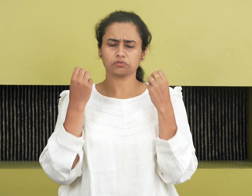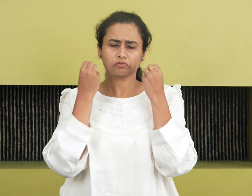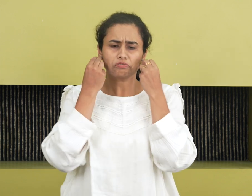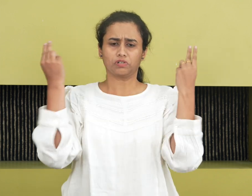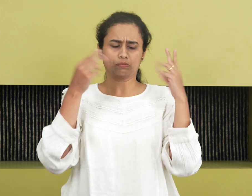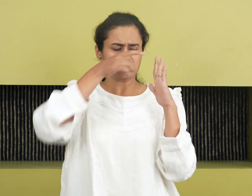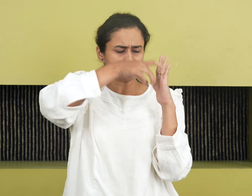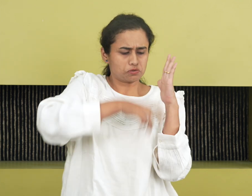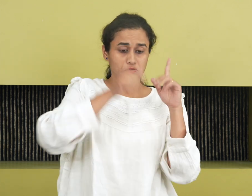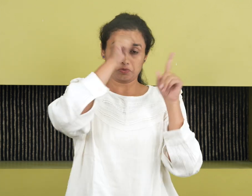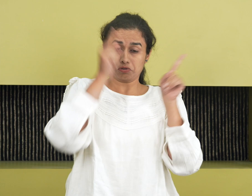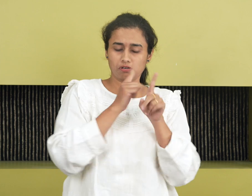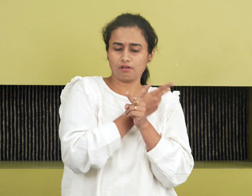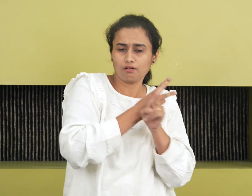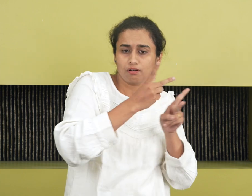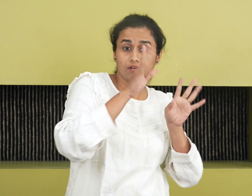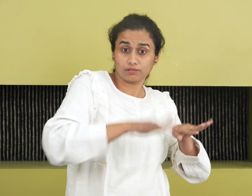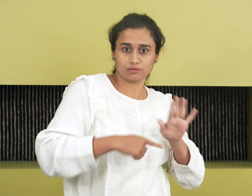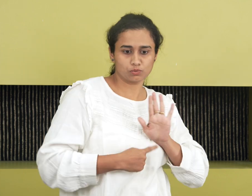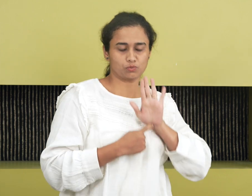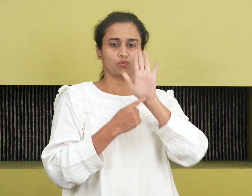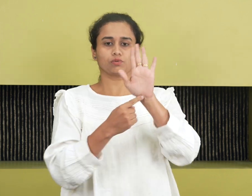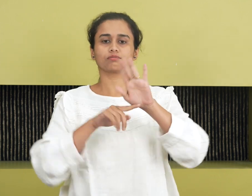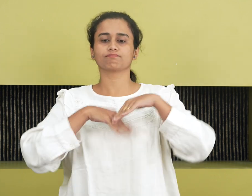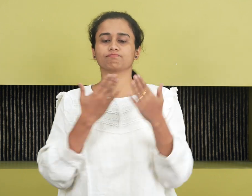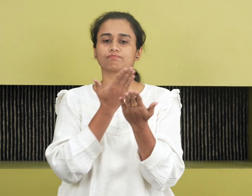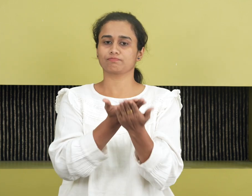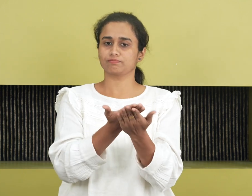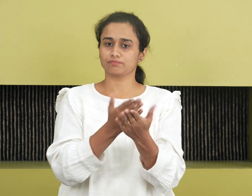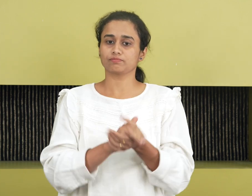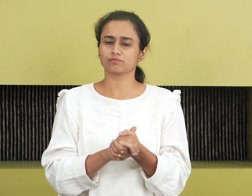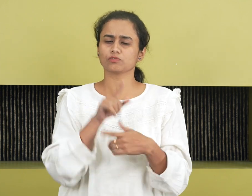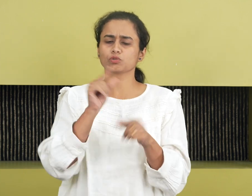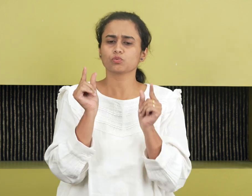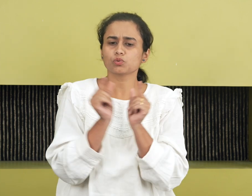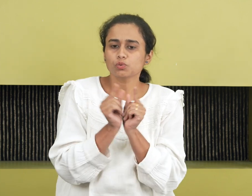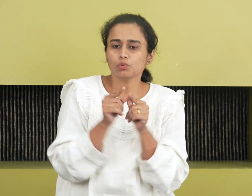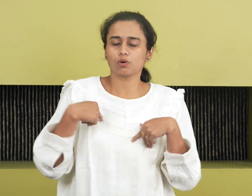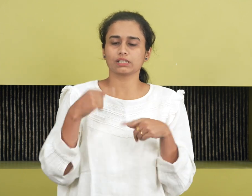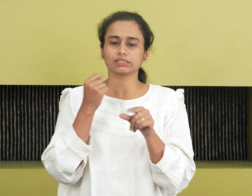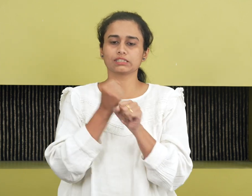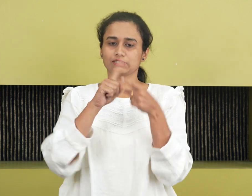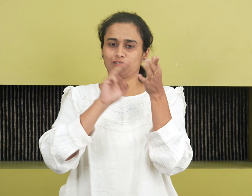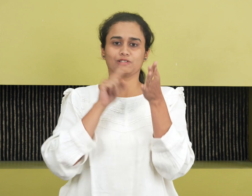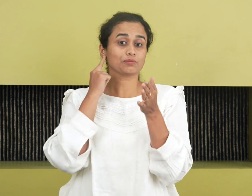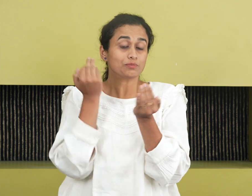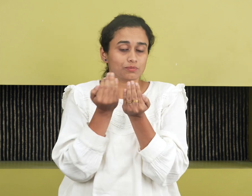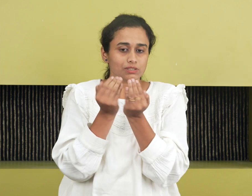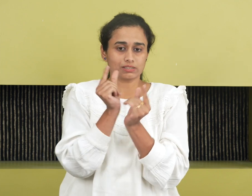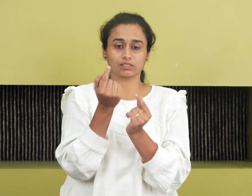country, have come up with one little gem from each of the Indian languages we